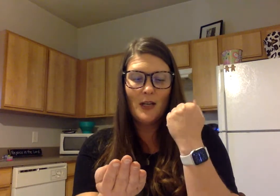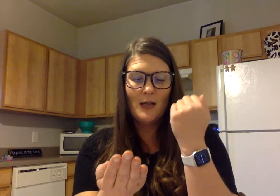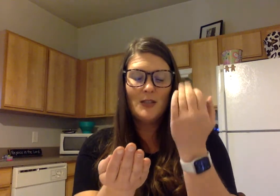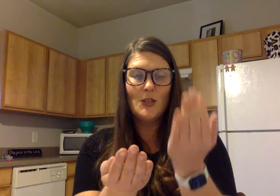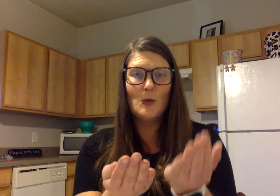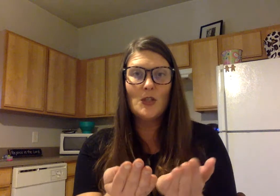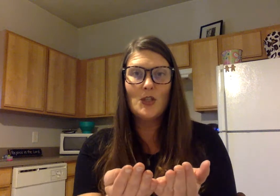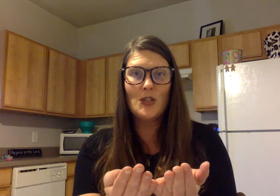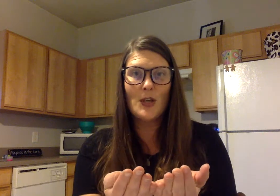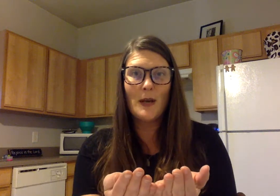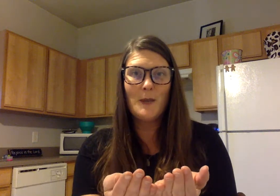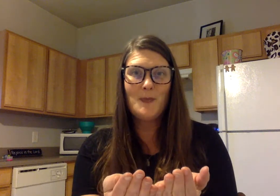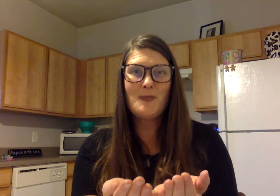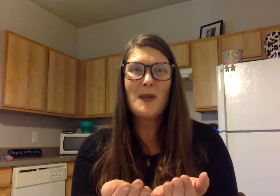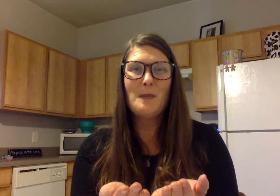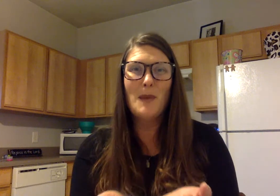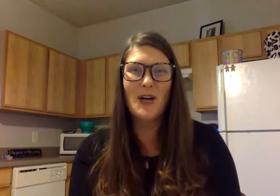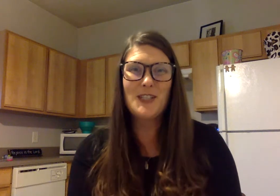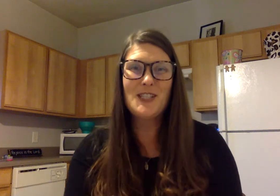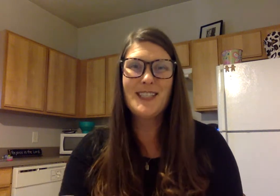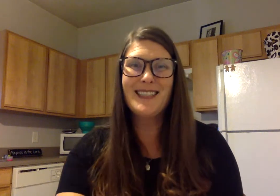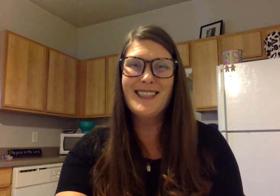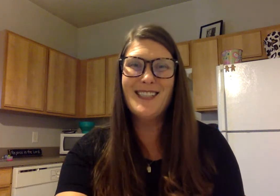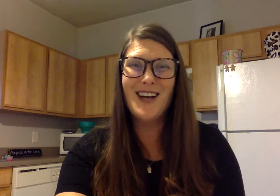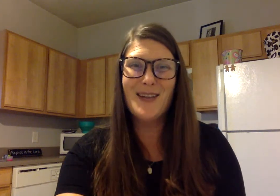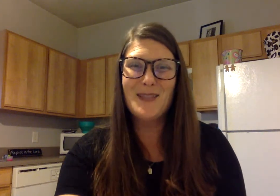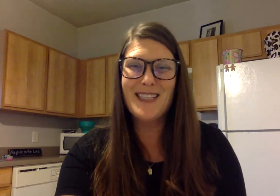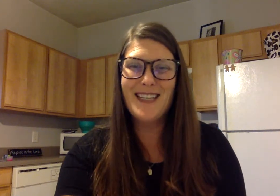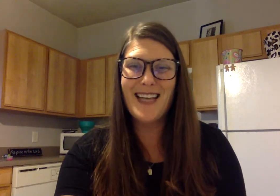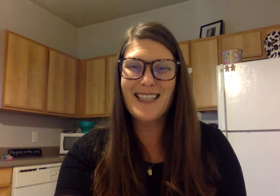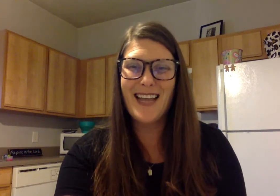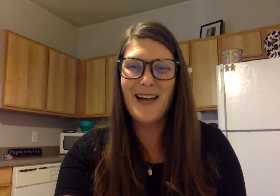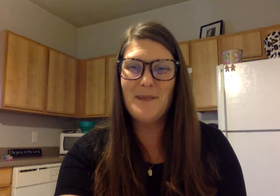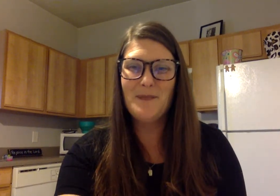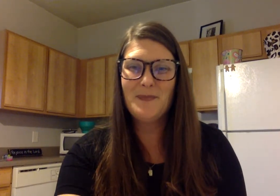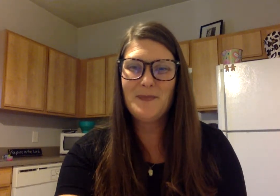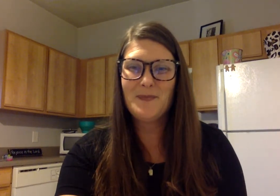ck to sh, marsh, good job, see you next time. Thank you.